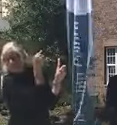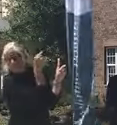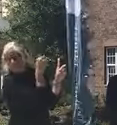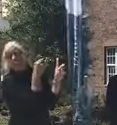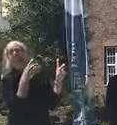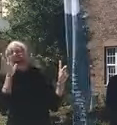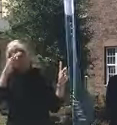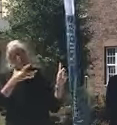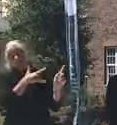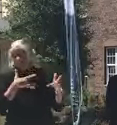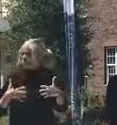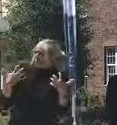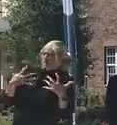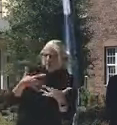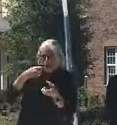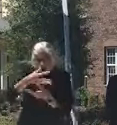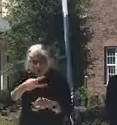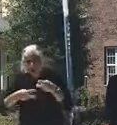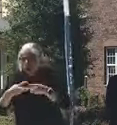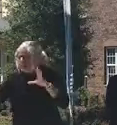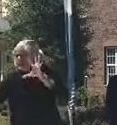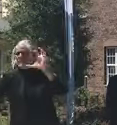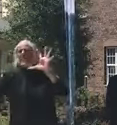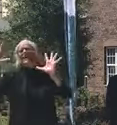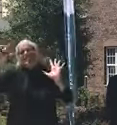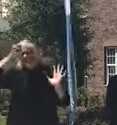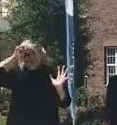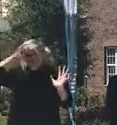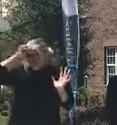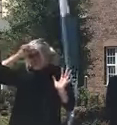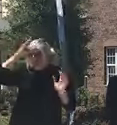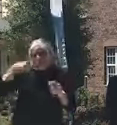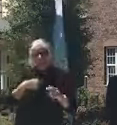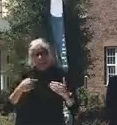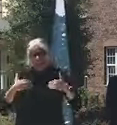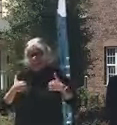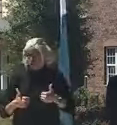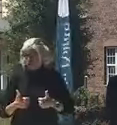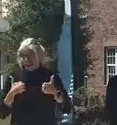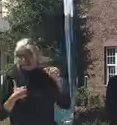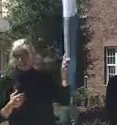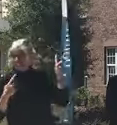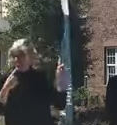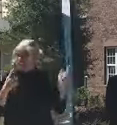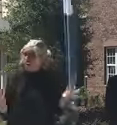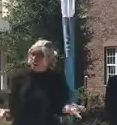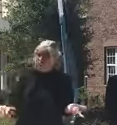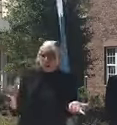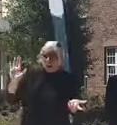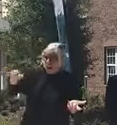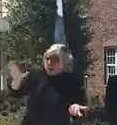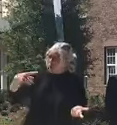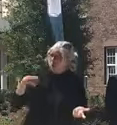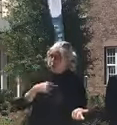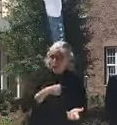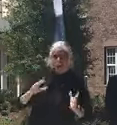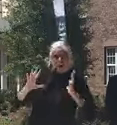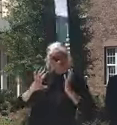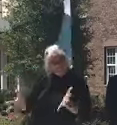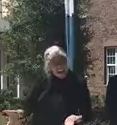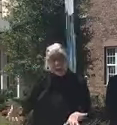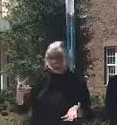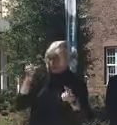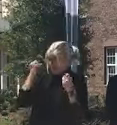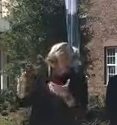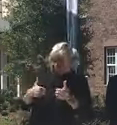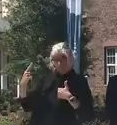And I recognize there's probably some residents who say, we think we're safe enough. Like, I think it's low risk. I would want